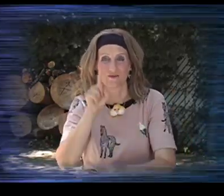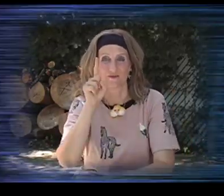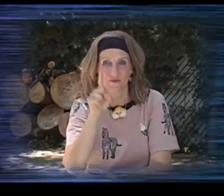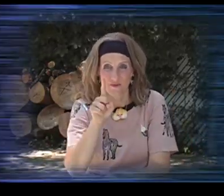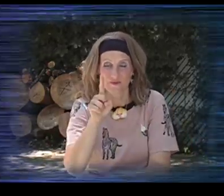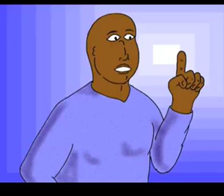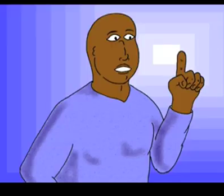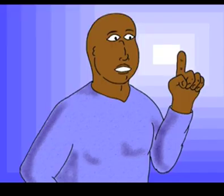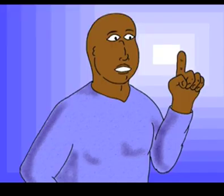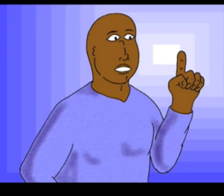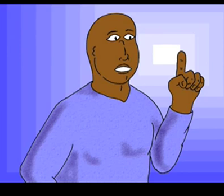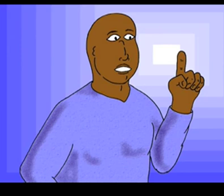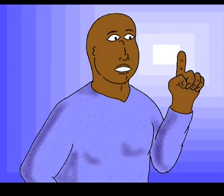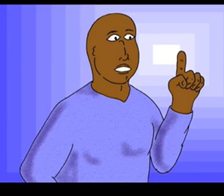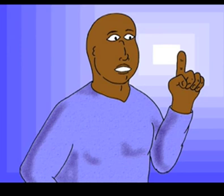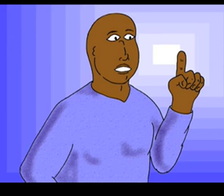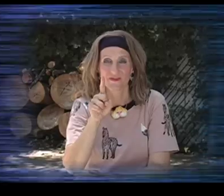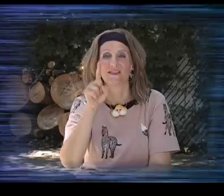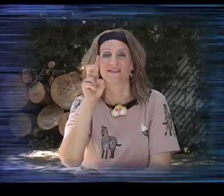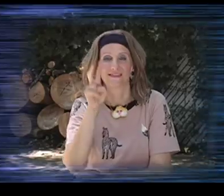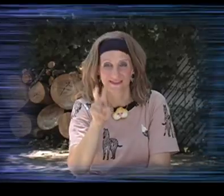began to count. One, two,